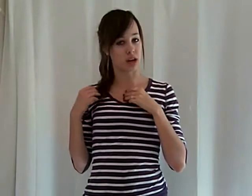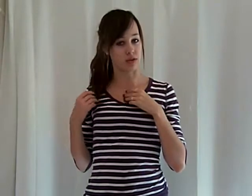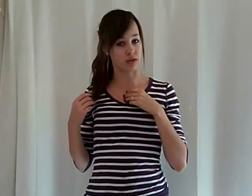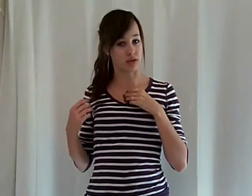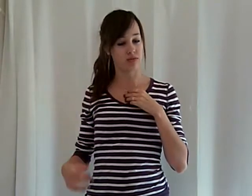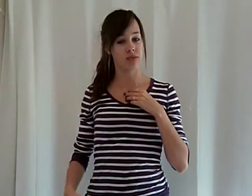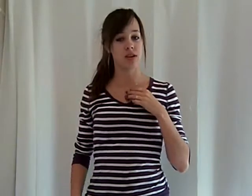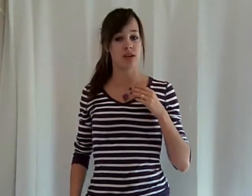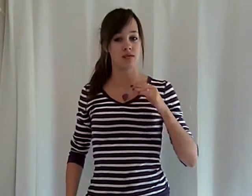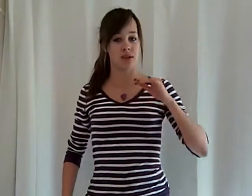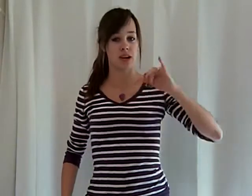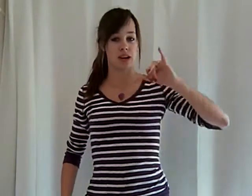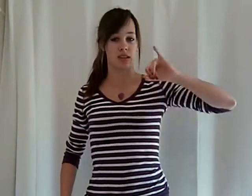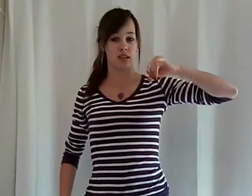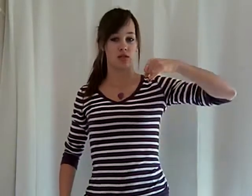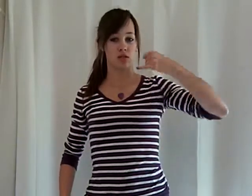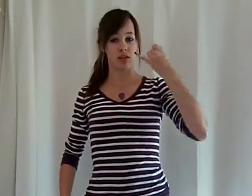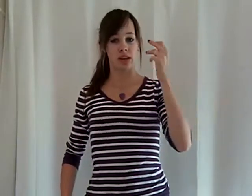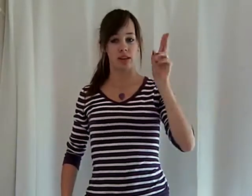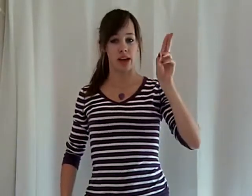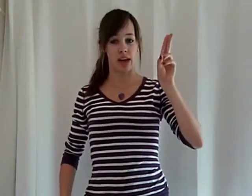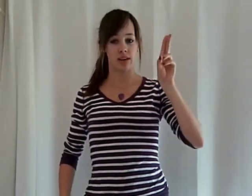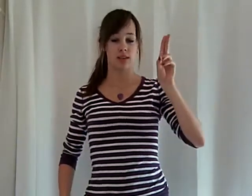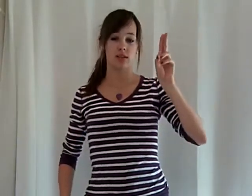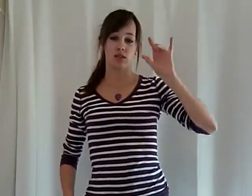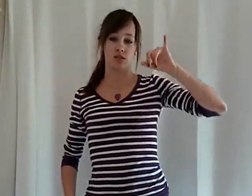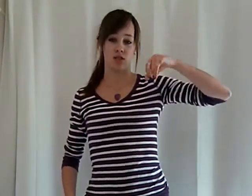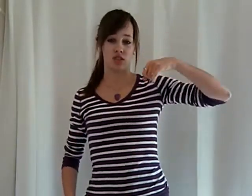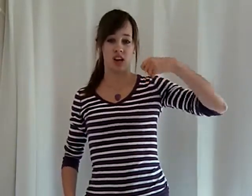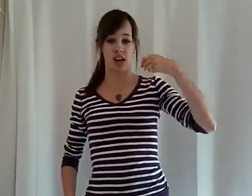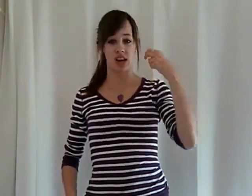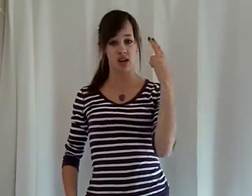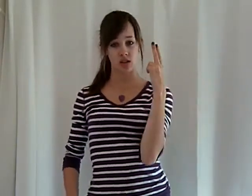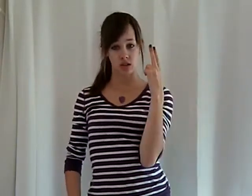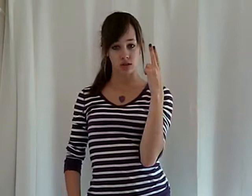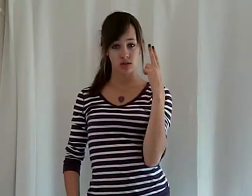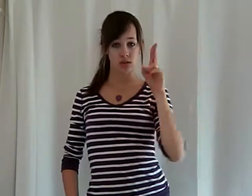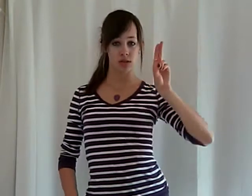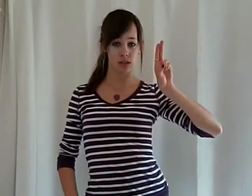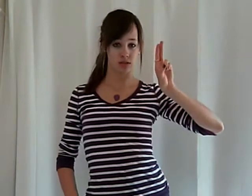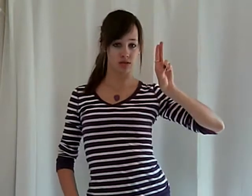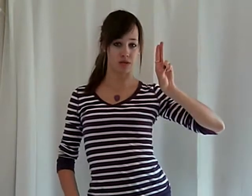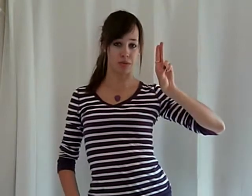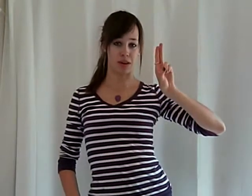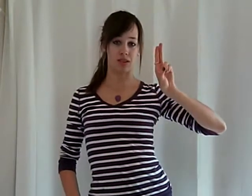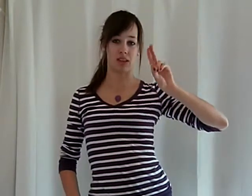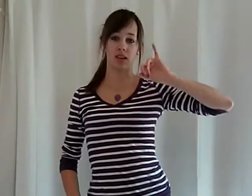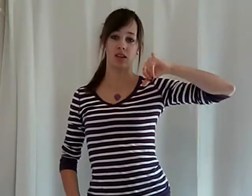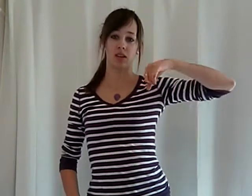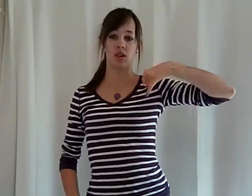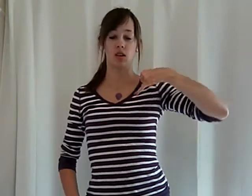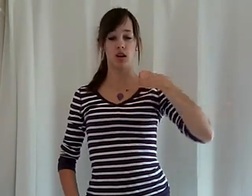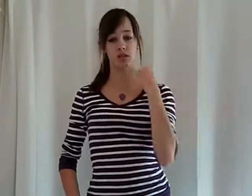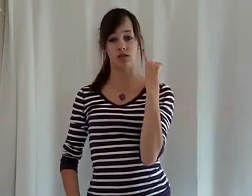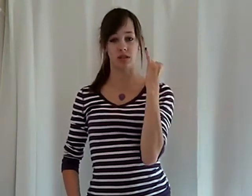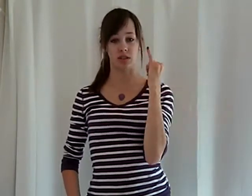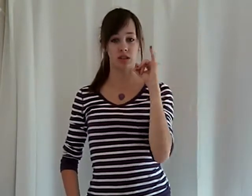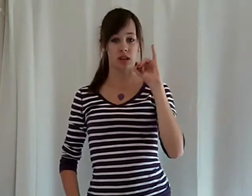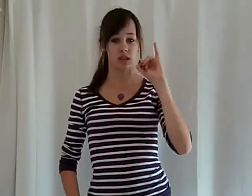careful because you don't go like that. You do the J, U, then flip it. Like, also, like,